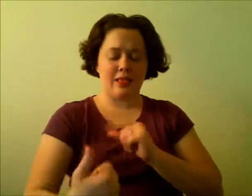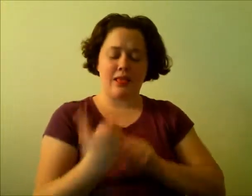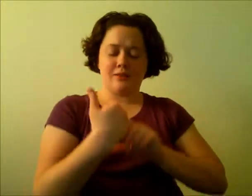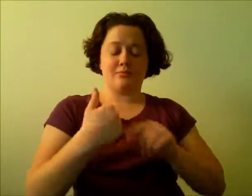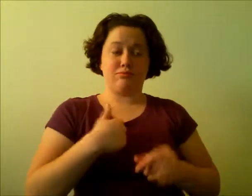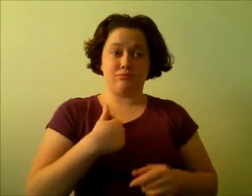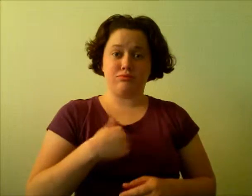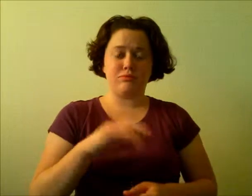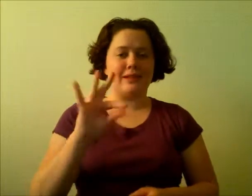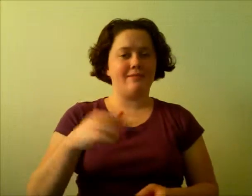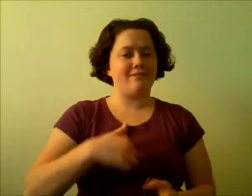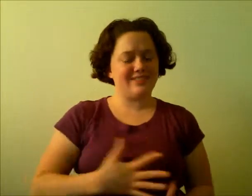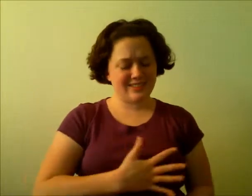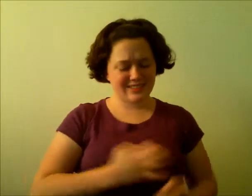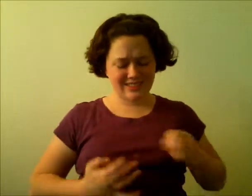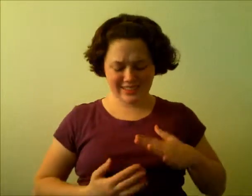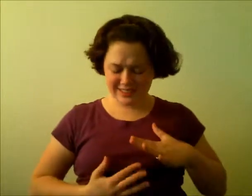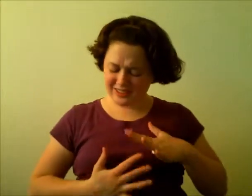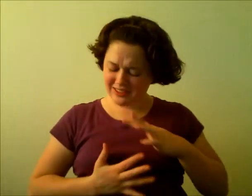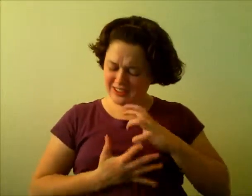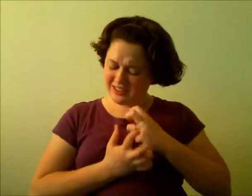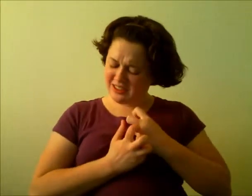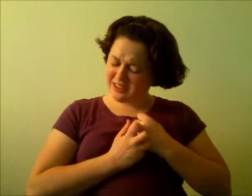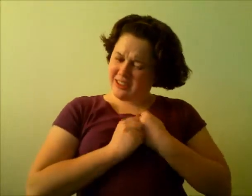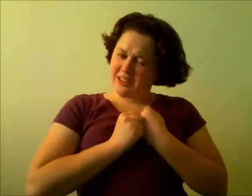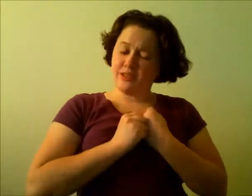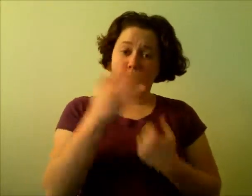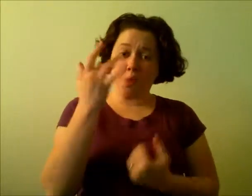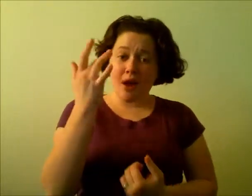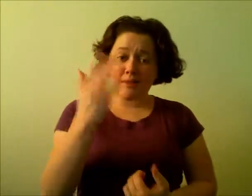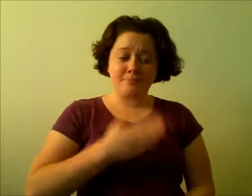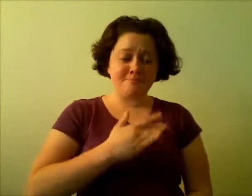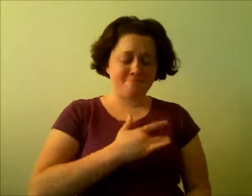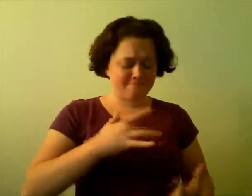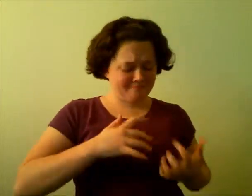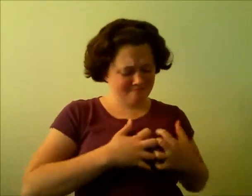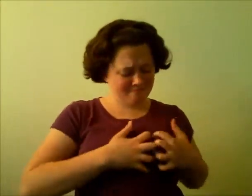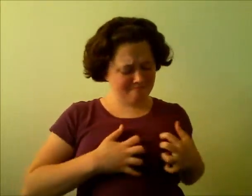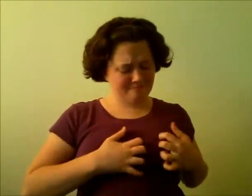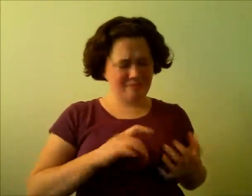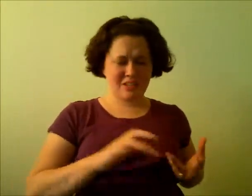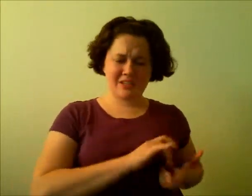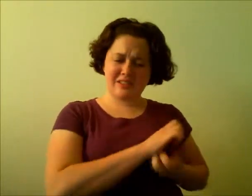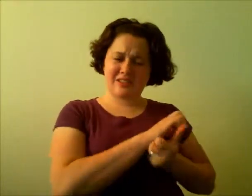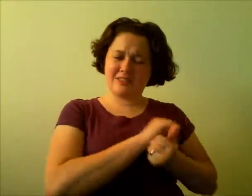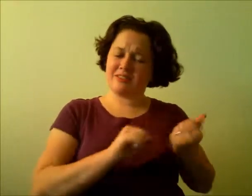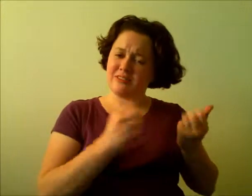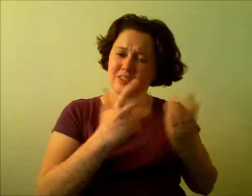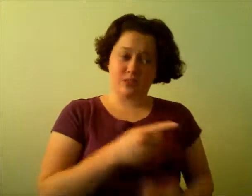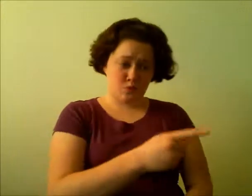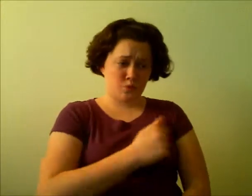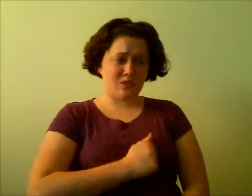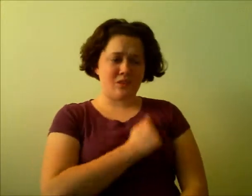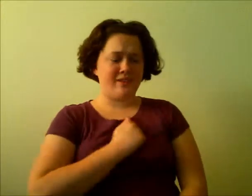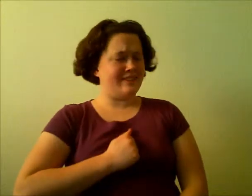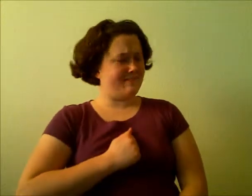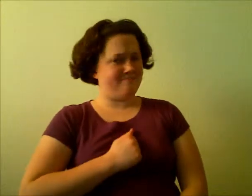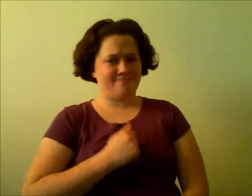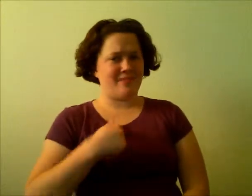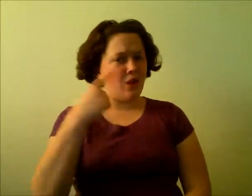be in for If I could throw this anger inside of me pent up My heart been broken, my wounds been open And I don't know if I can hear